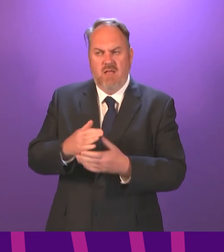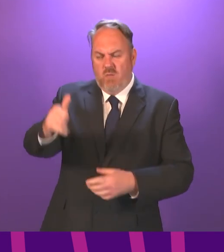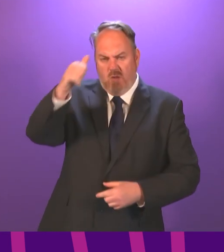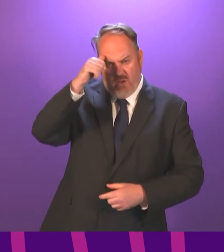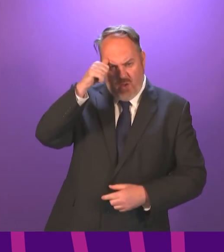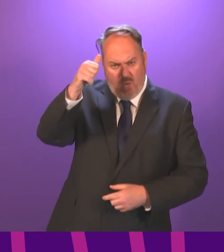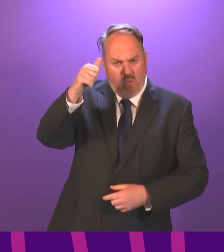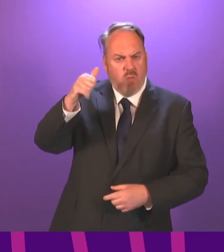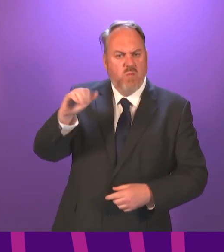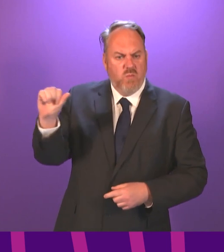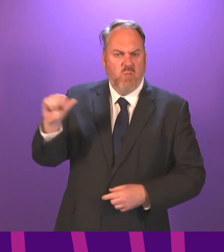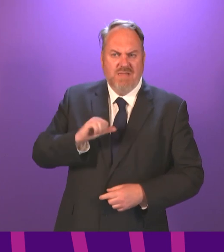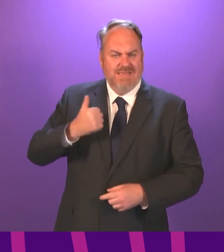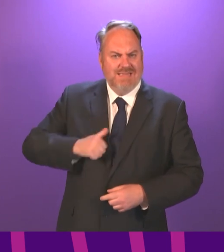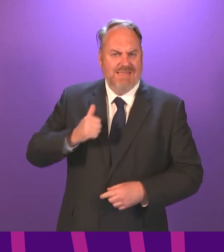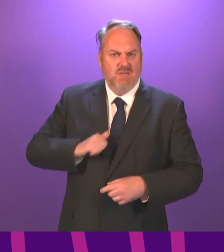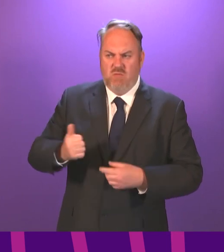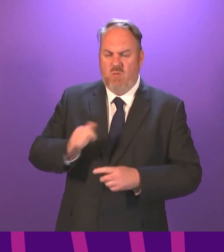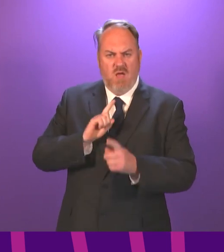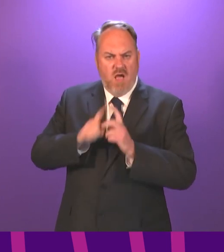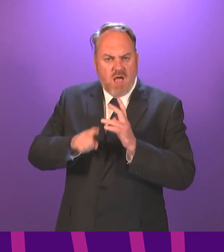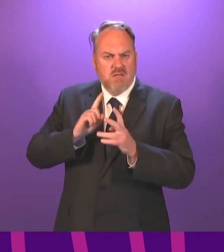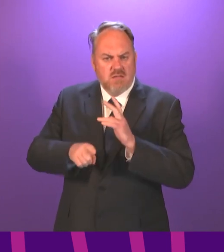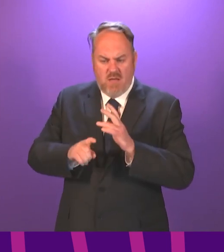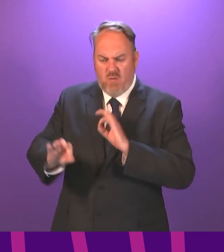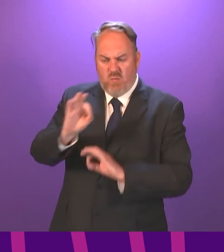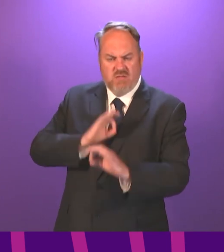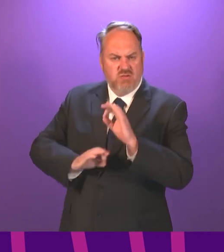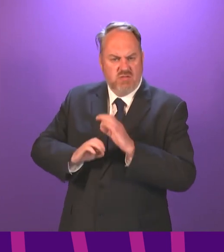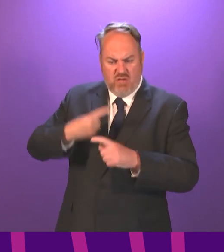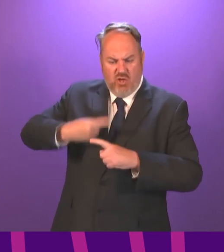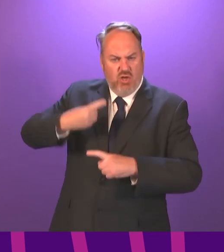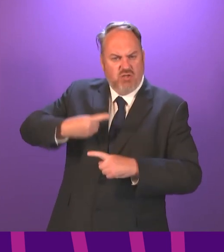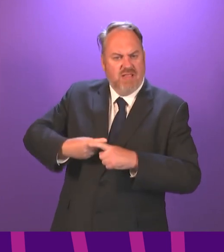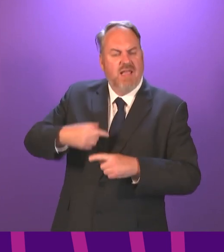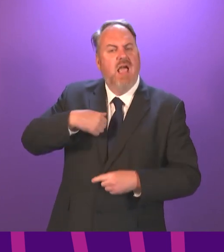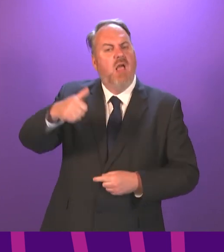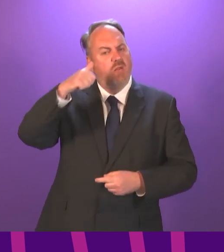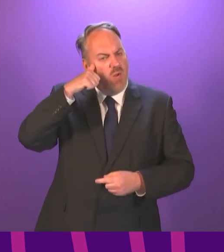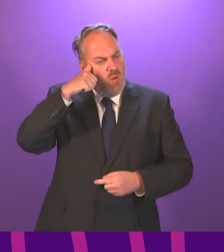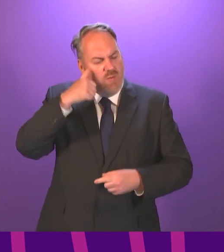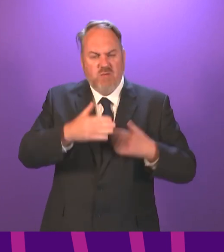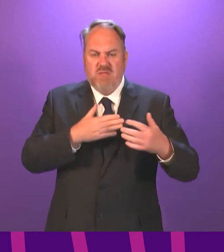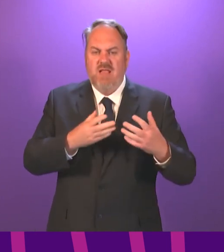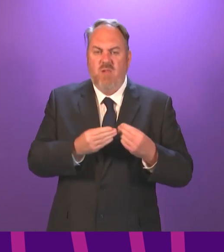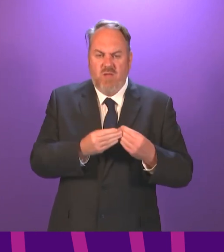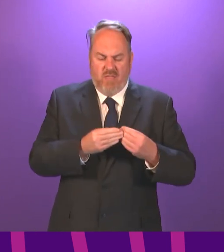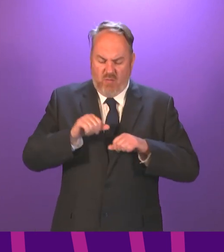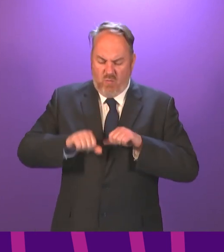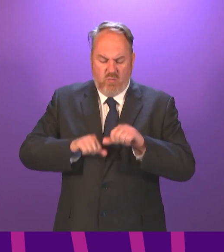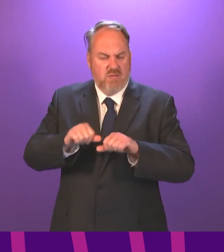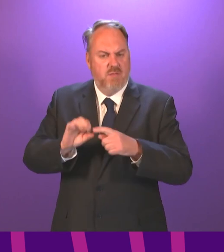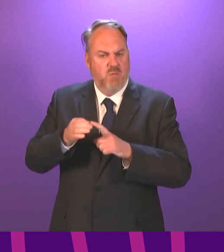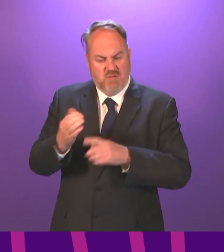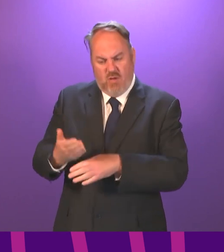require urgent answers. I appreciate at the start of topical questions there was a couple of points of order that had to be dealt with, but surely there has to be flexibility